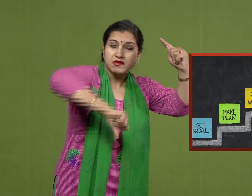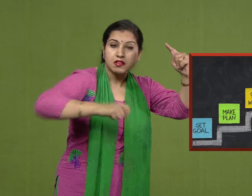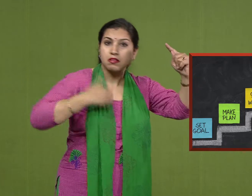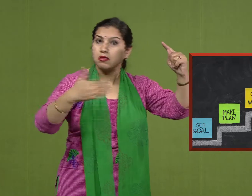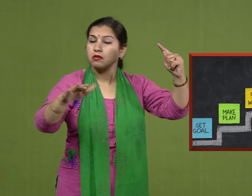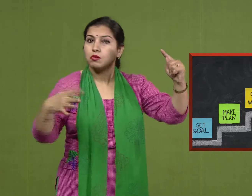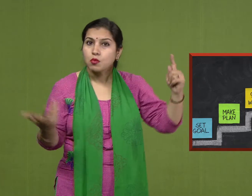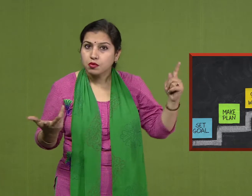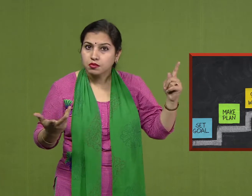goal?